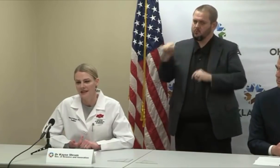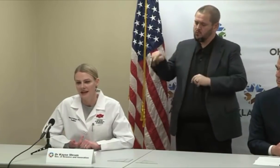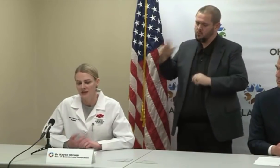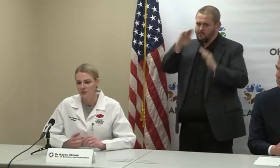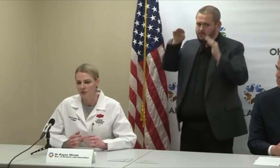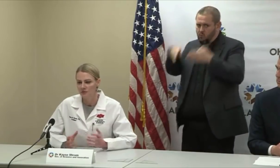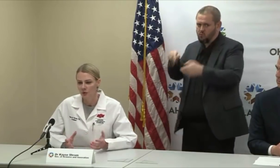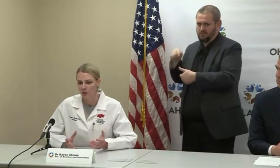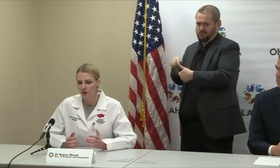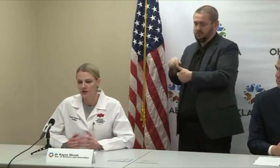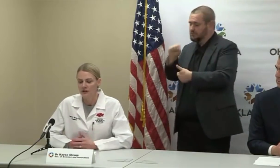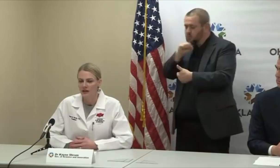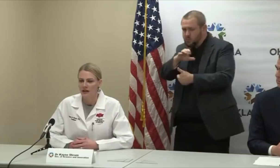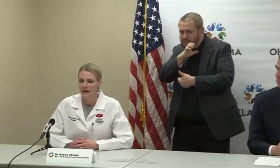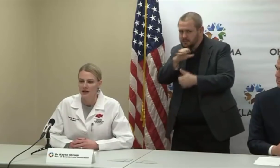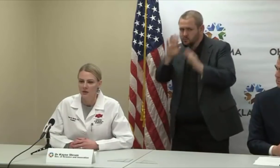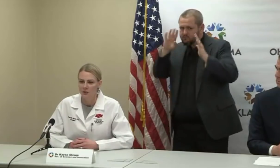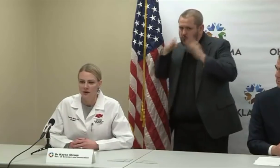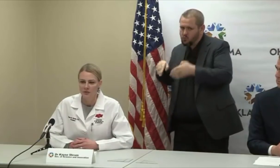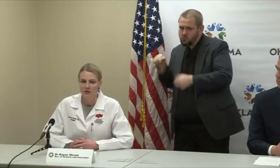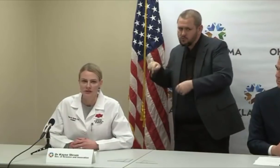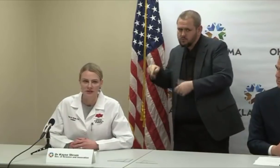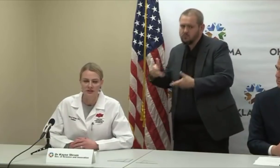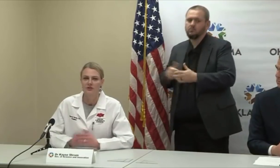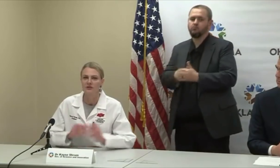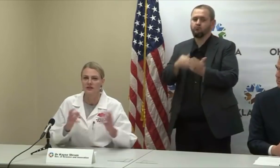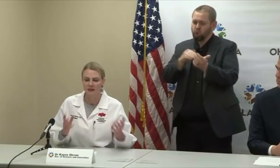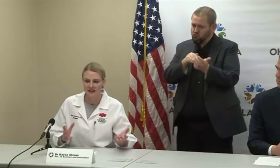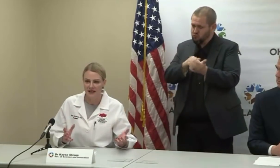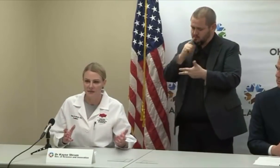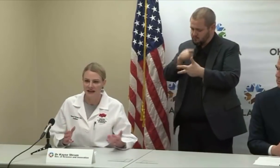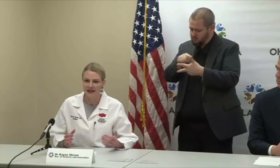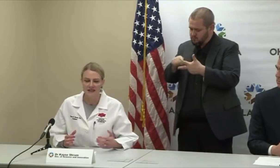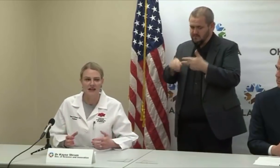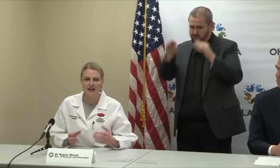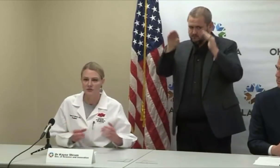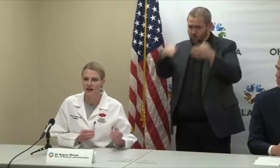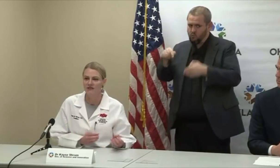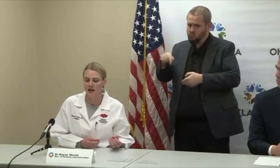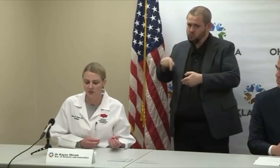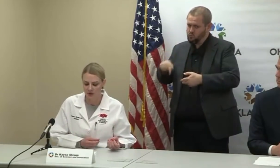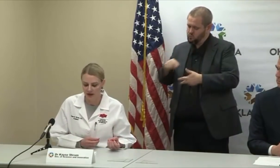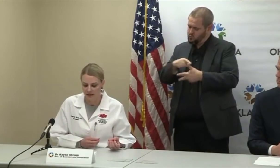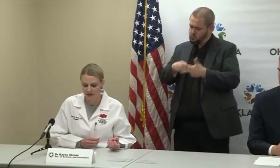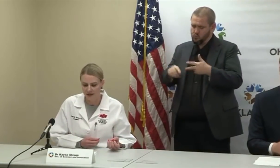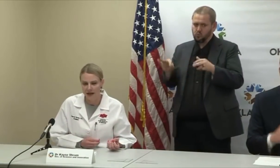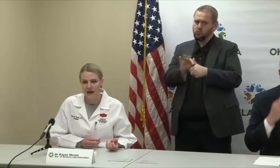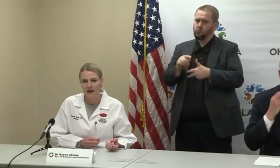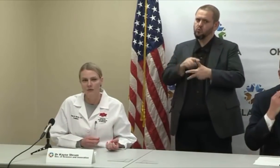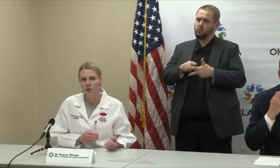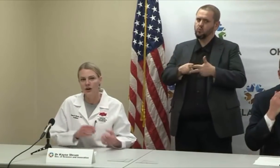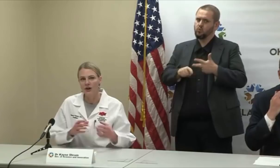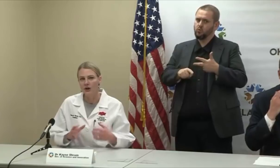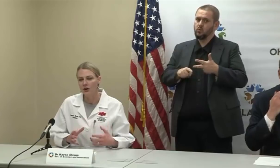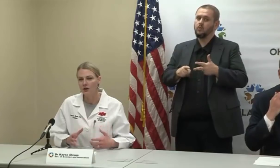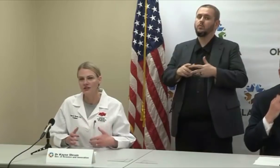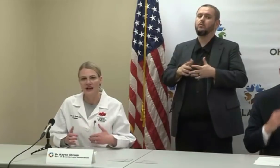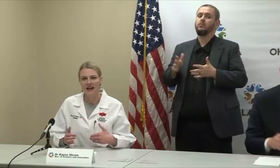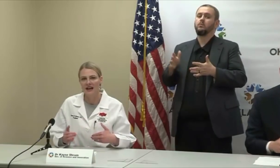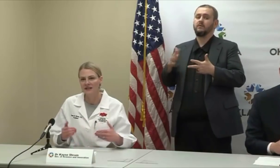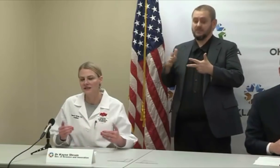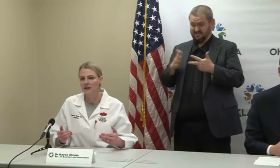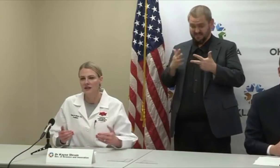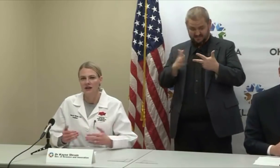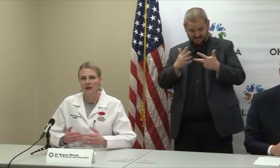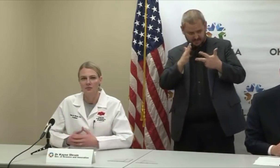And then as we move forward, we will continue to expand that capacity as we have outbreaks. What occurs